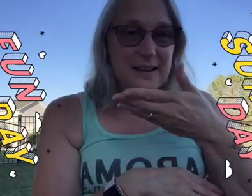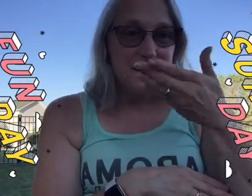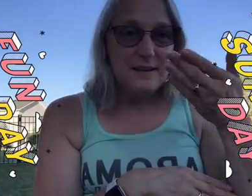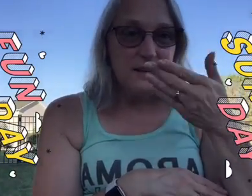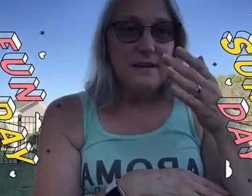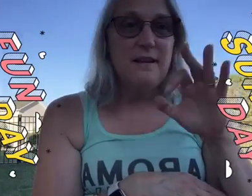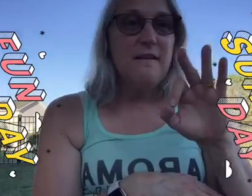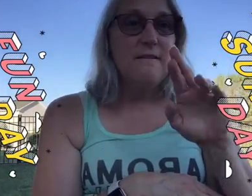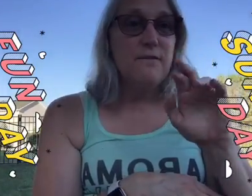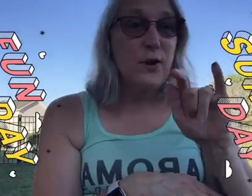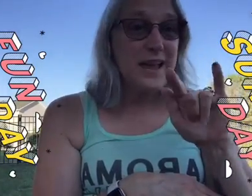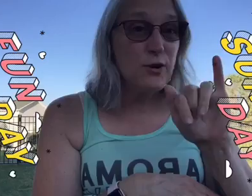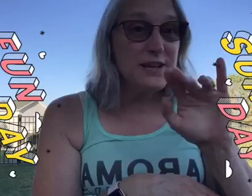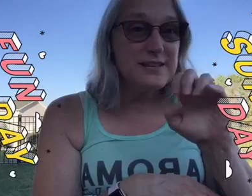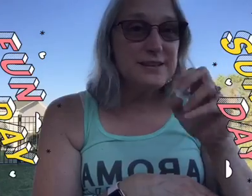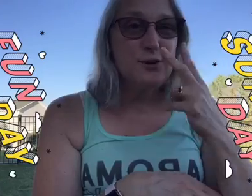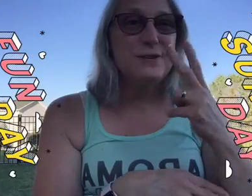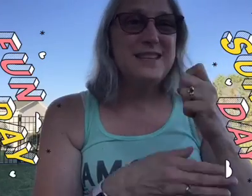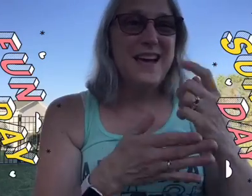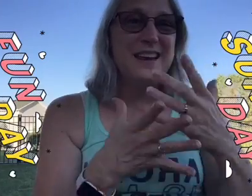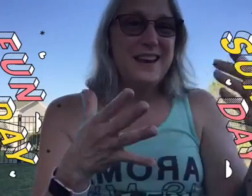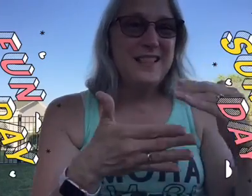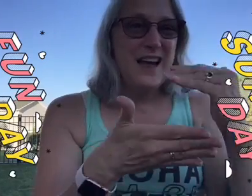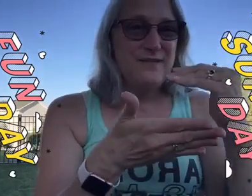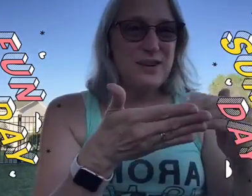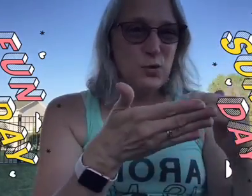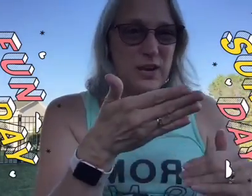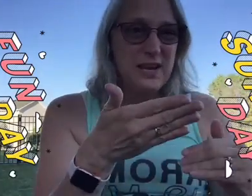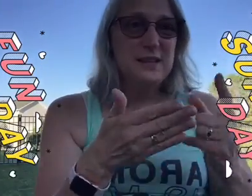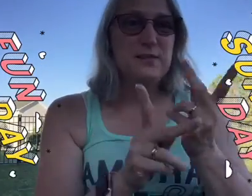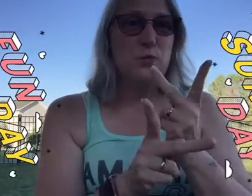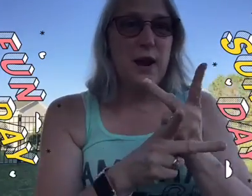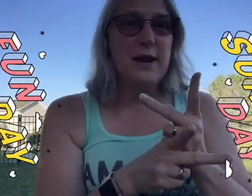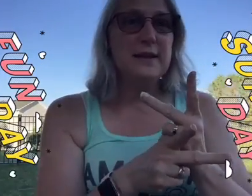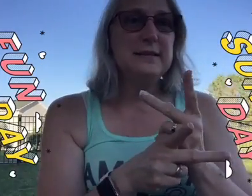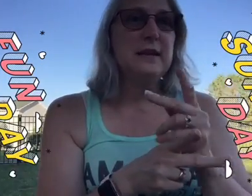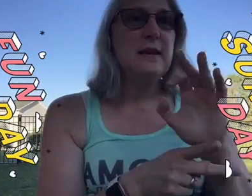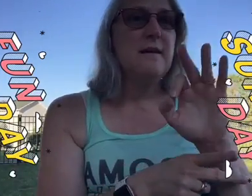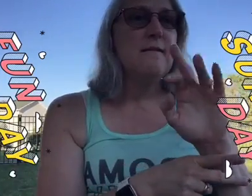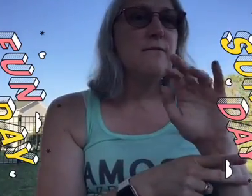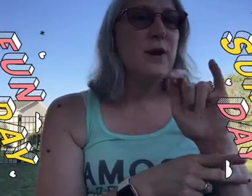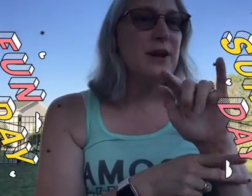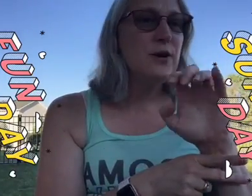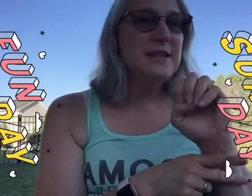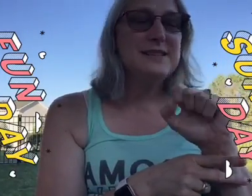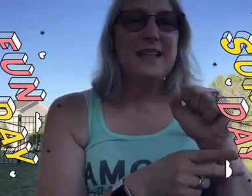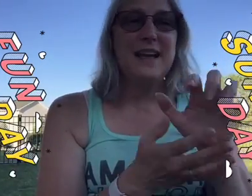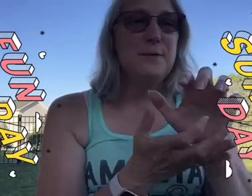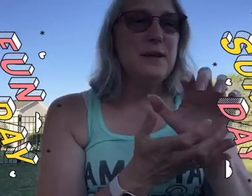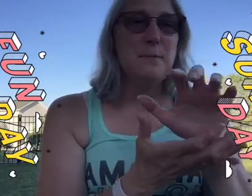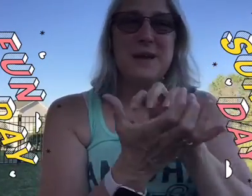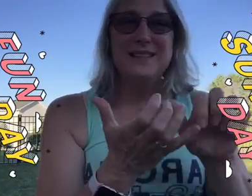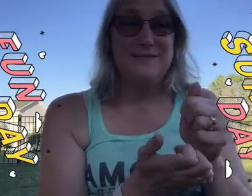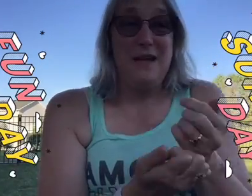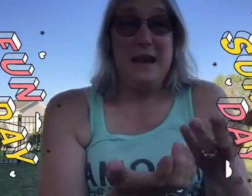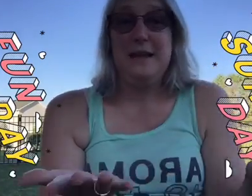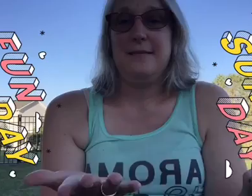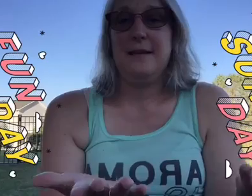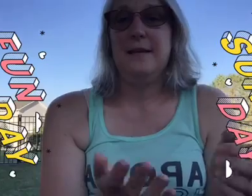fragrance you see that on a lot of ingredients of products fragrance that can be a mix of anything